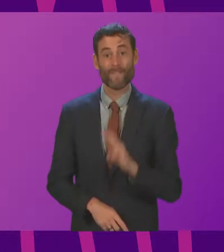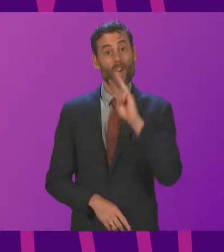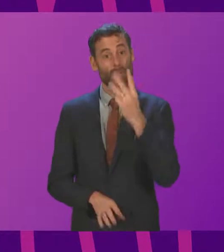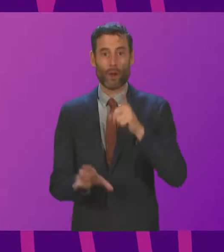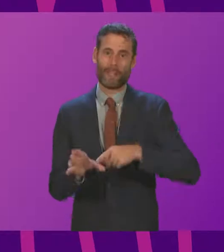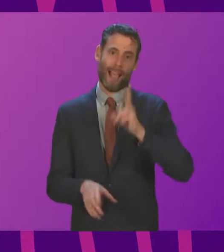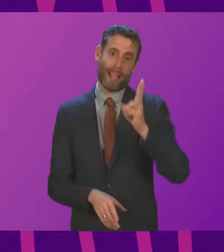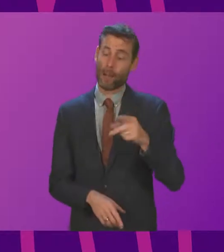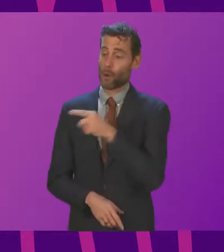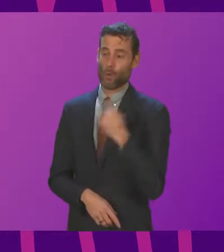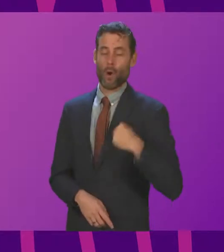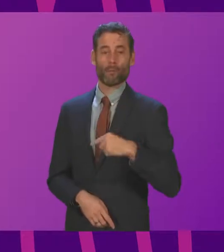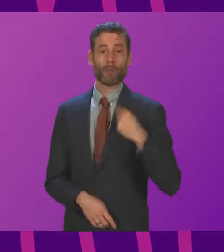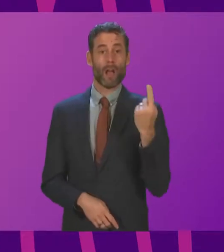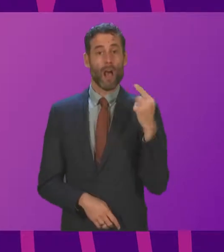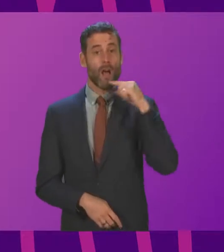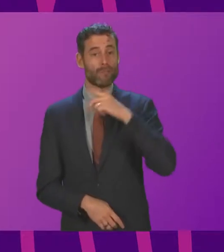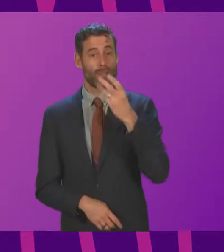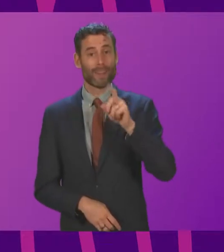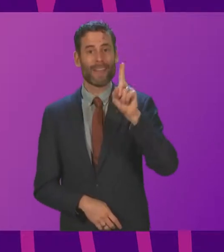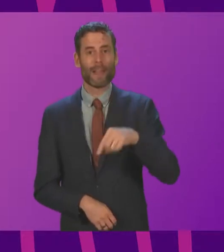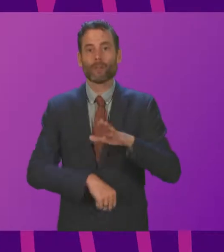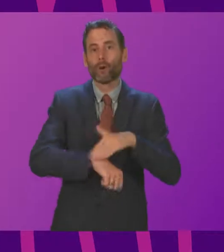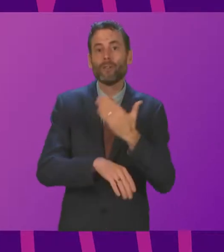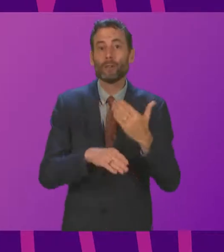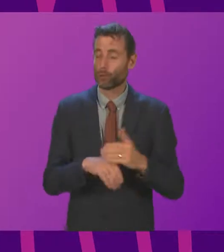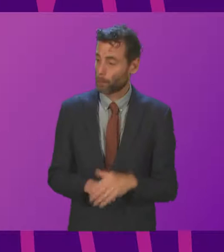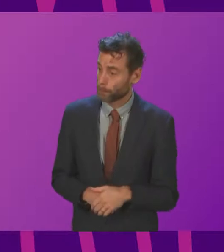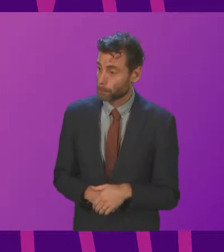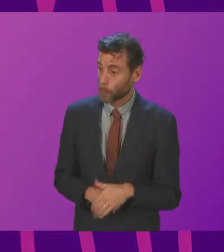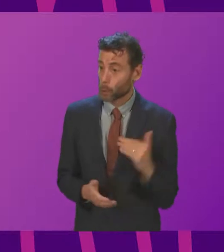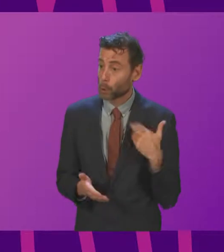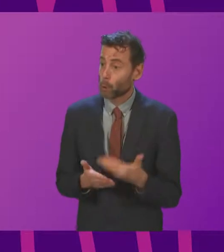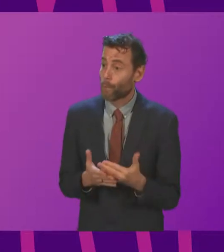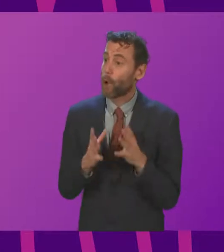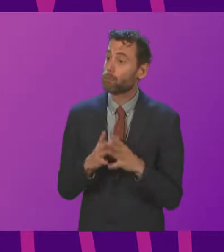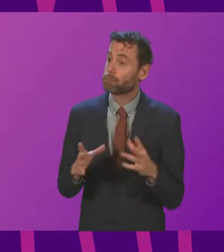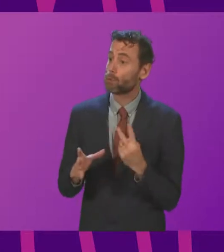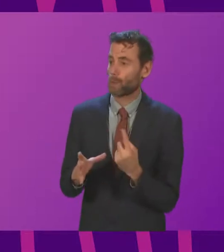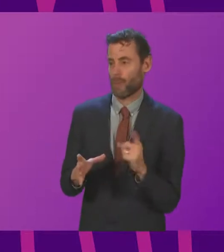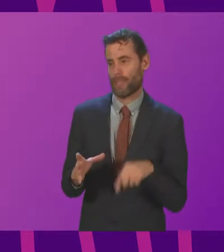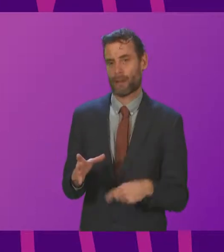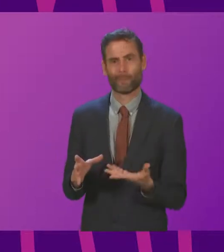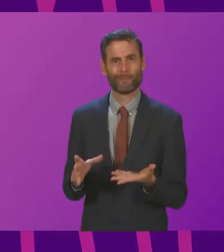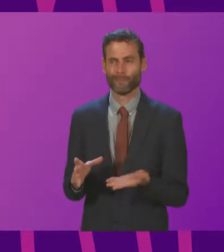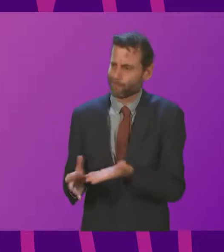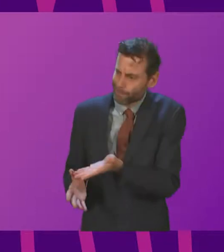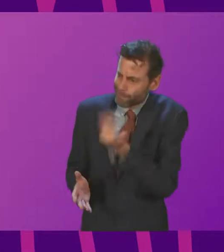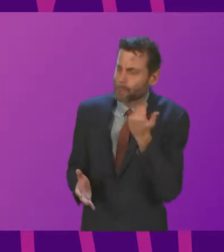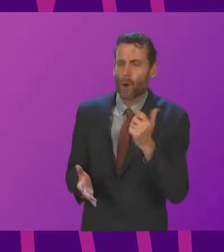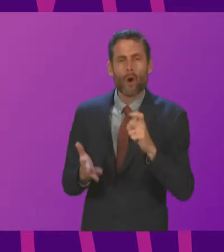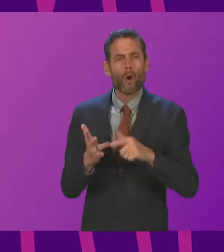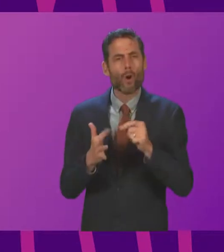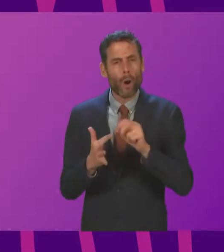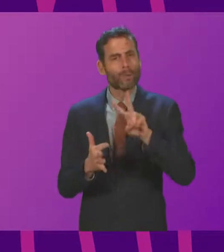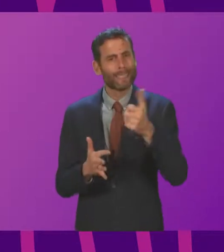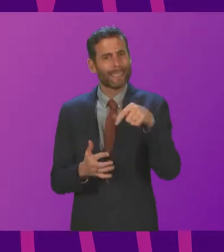,000 green jobs by 2020. But we have just over 21,000. We all want COP26 to be the moment the world comes